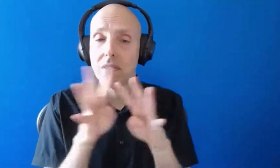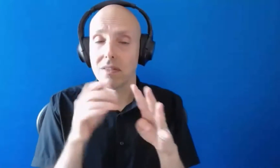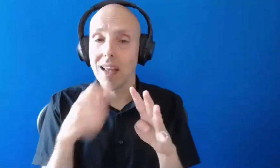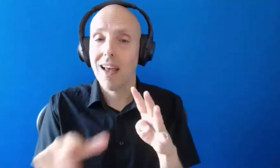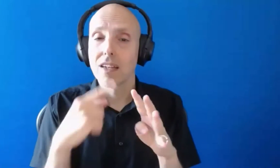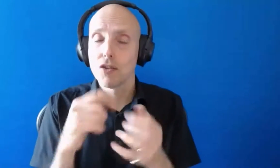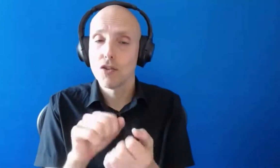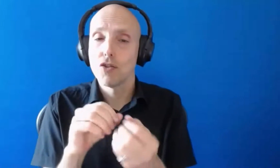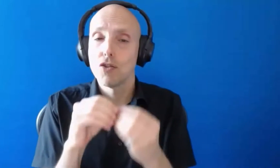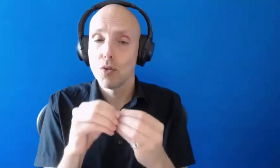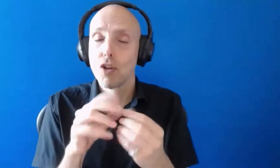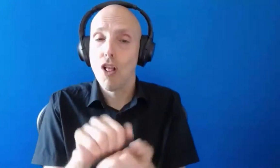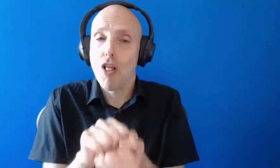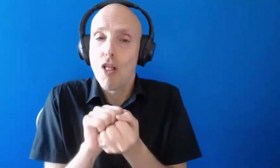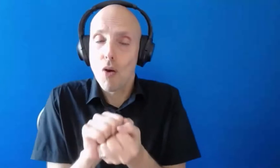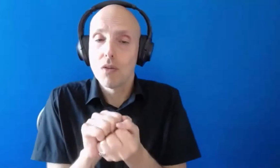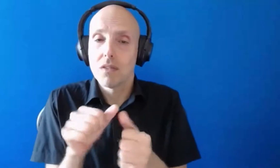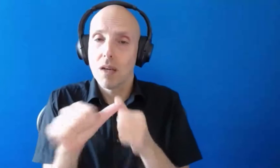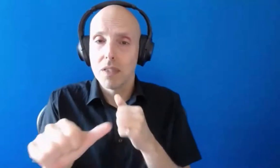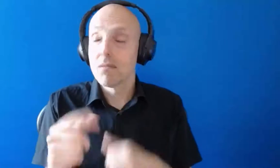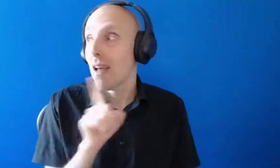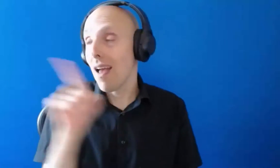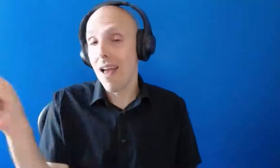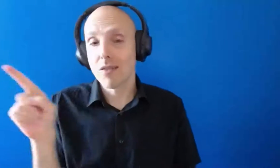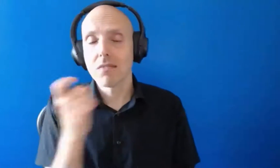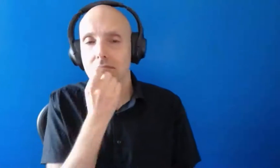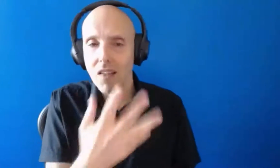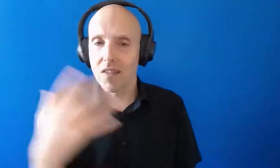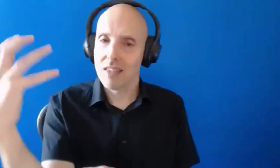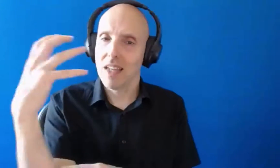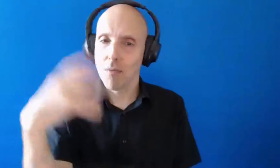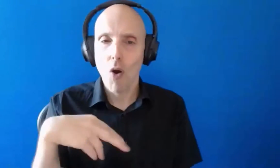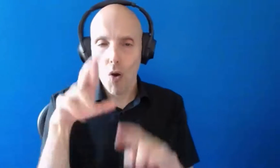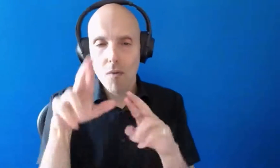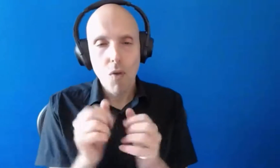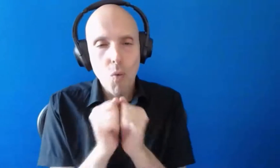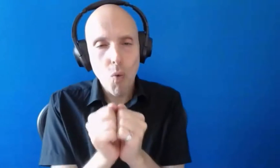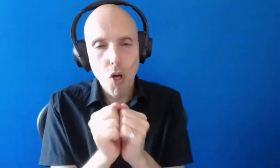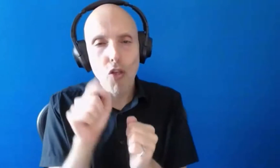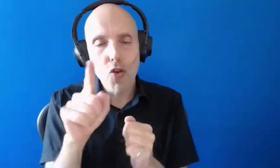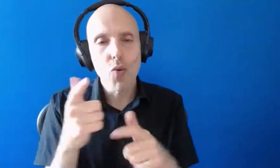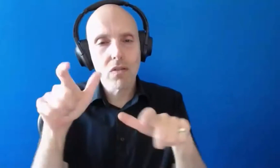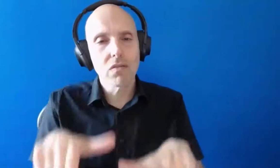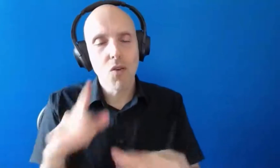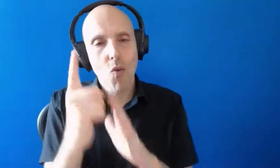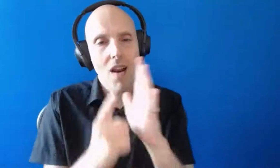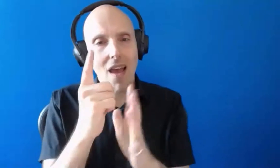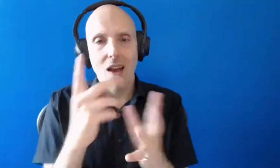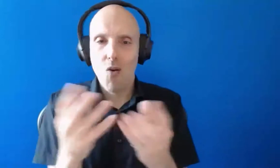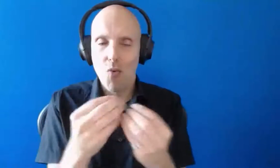It's a gorgeous day outside but hopefully it will well worth you spending the next hour with us